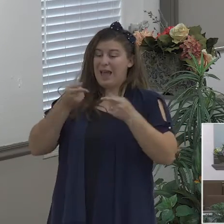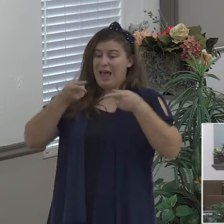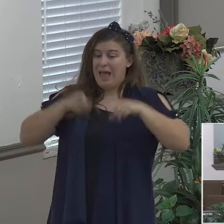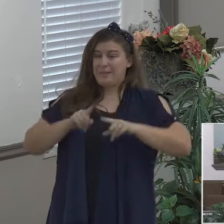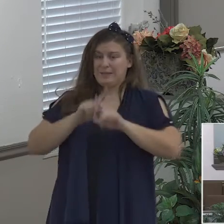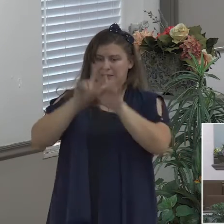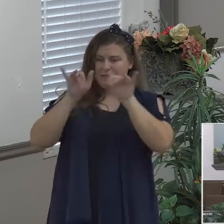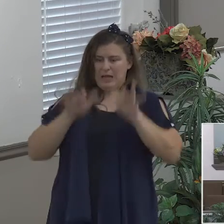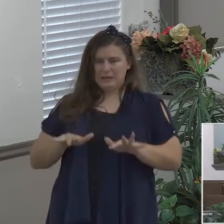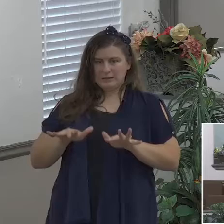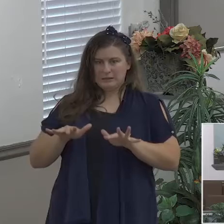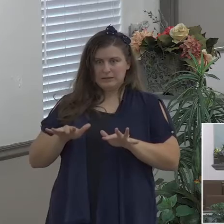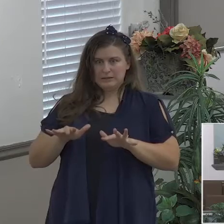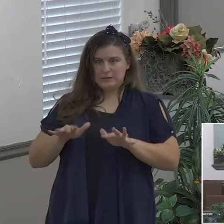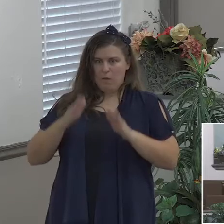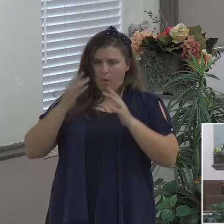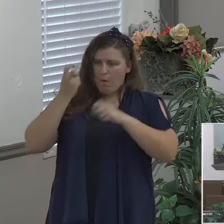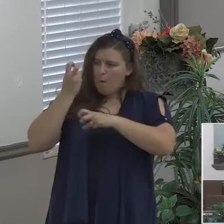comes back alive life